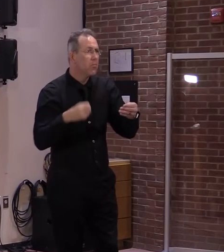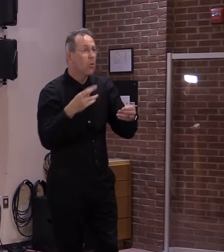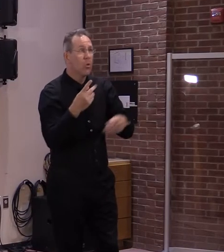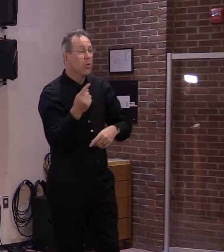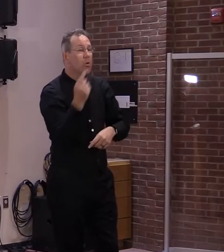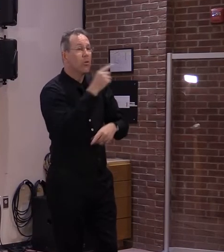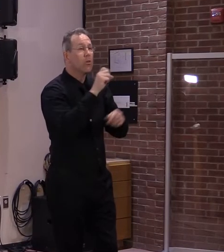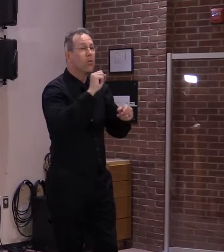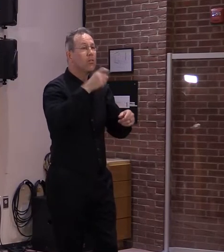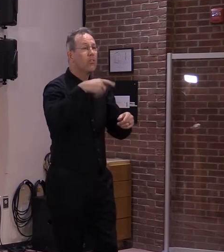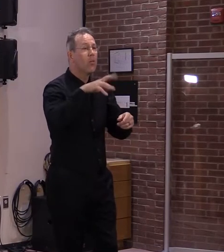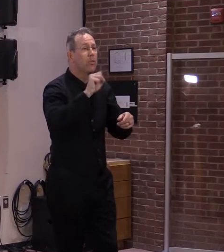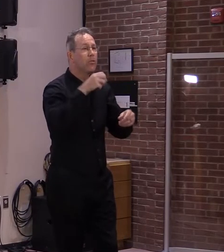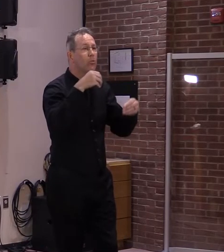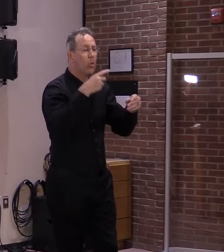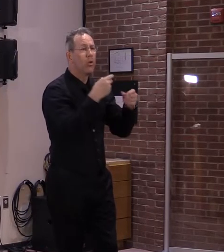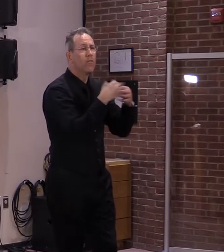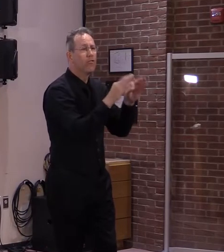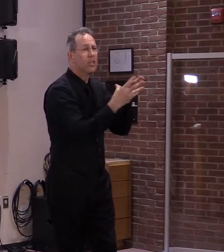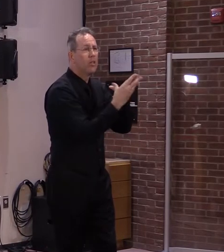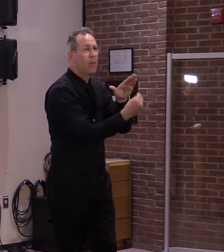Andrew McGregor, Caledonian Record.